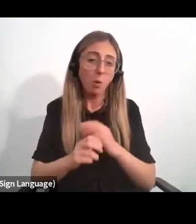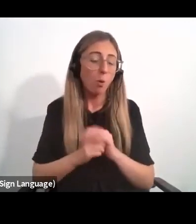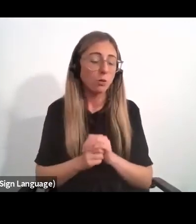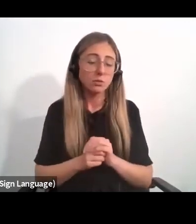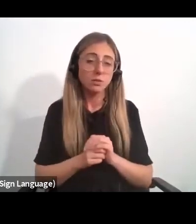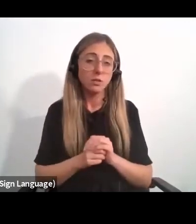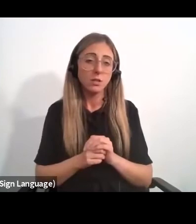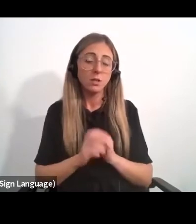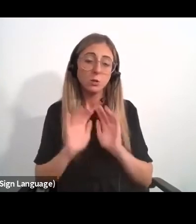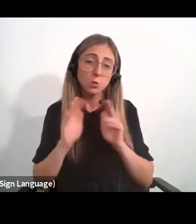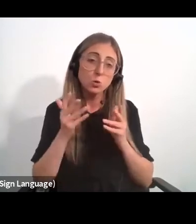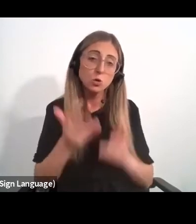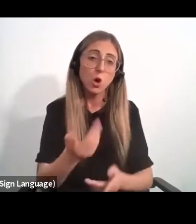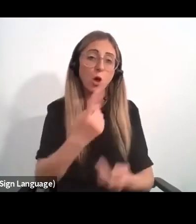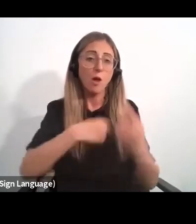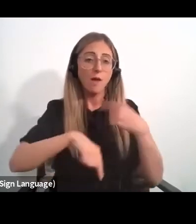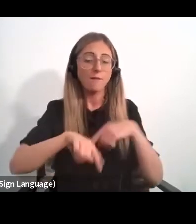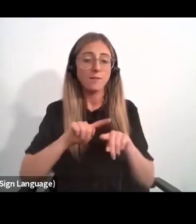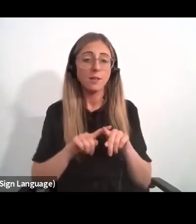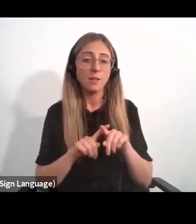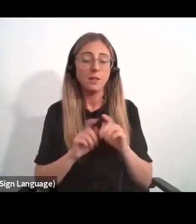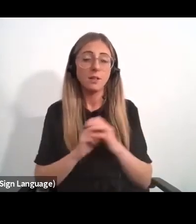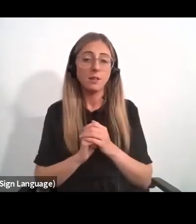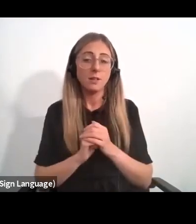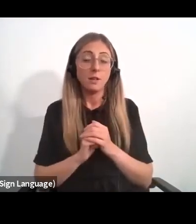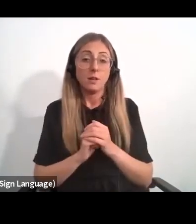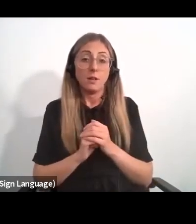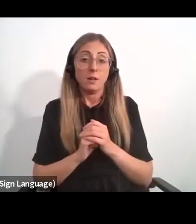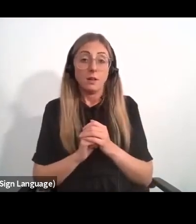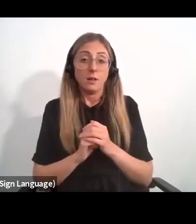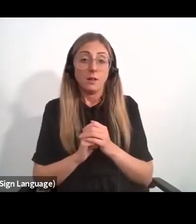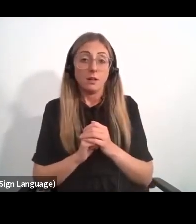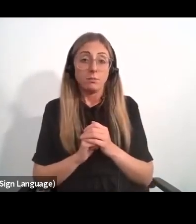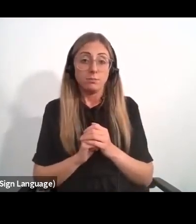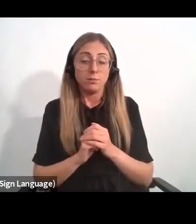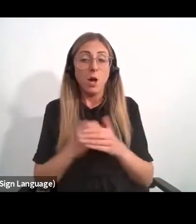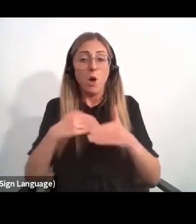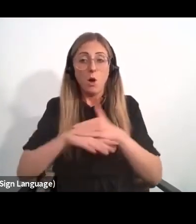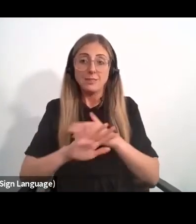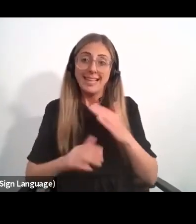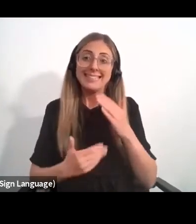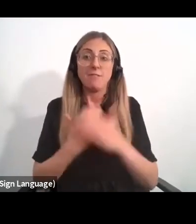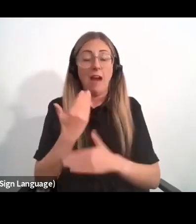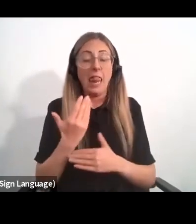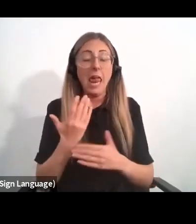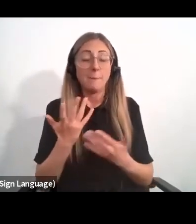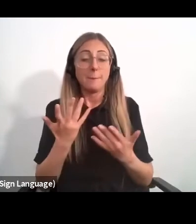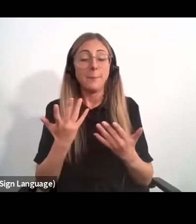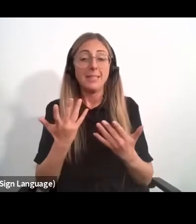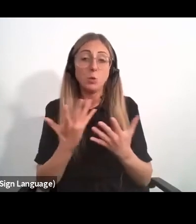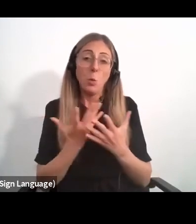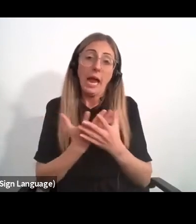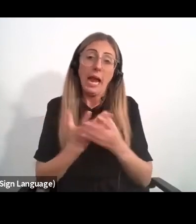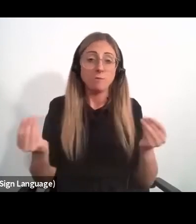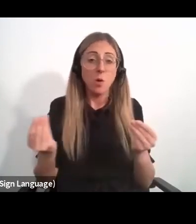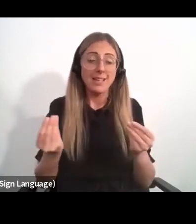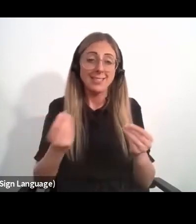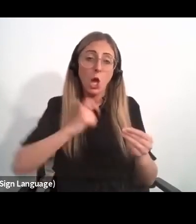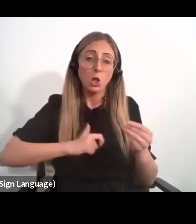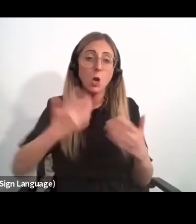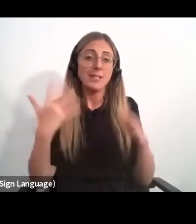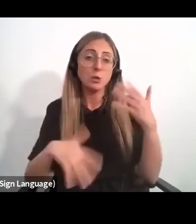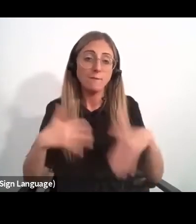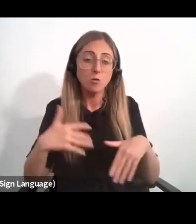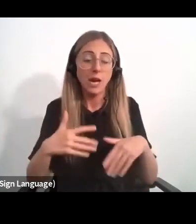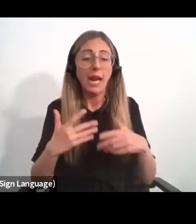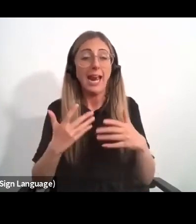to serve as the molecular basis of pharmaceuticals and underdeveloped to potentially alleviate human suffering and